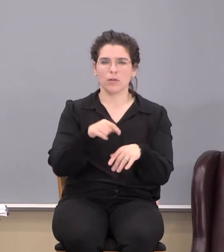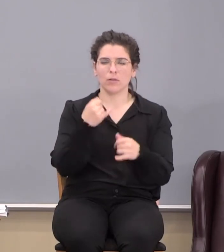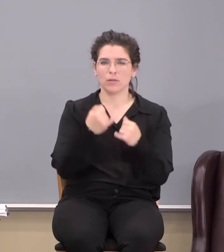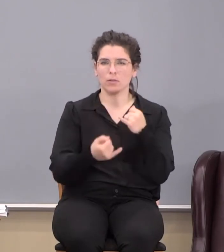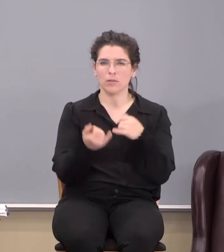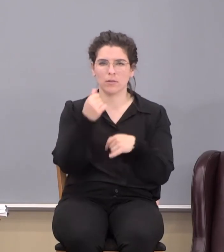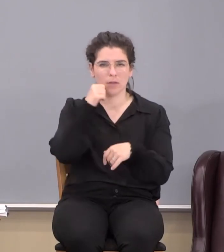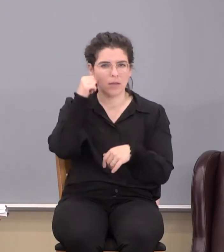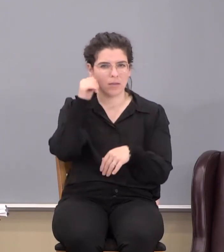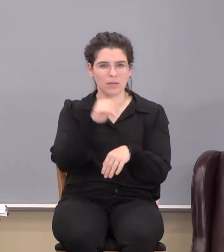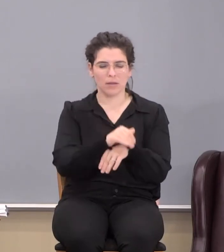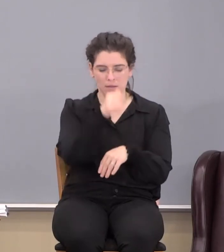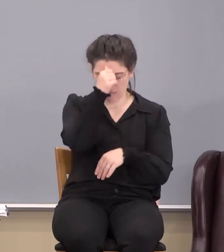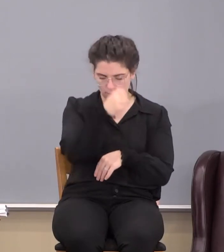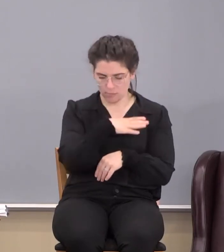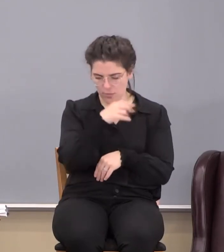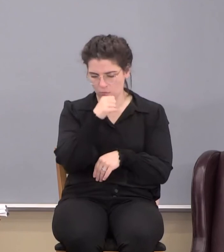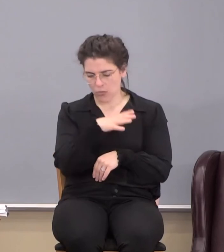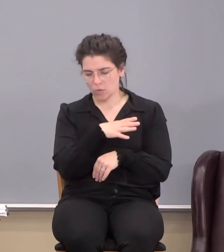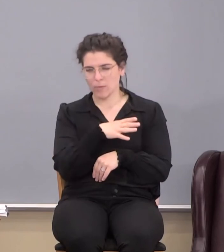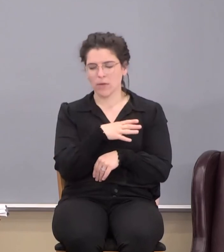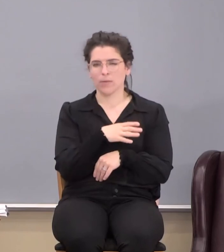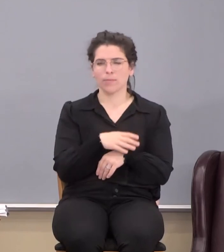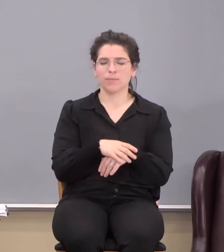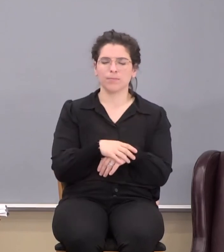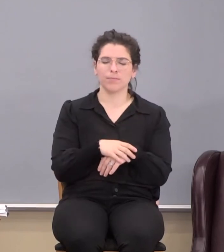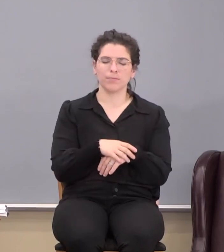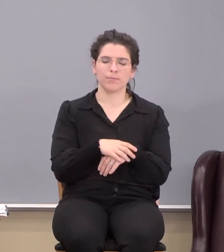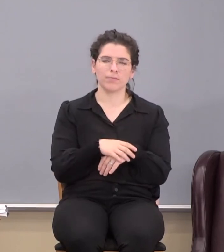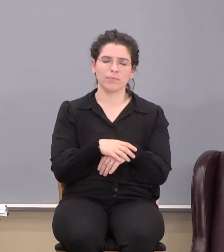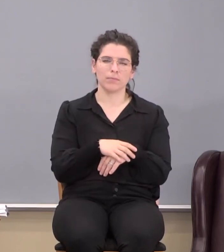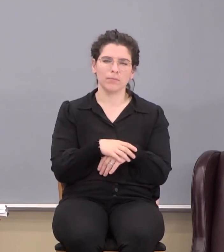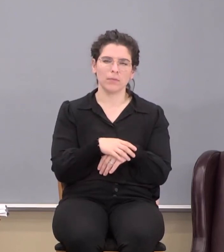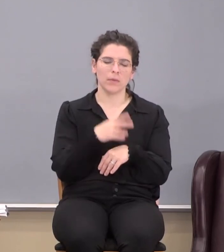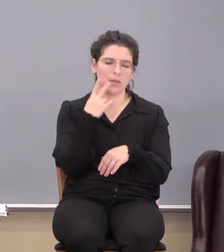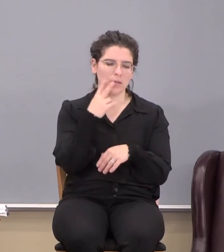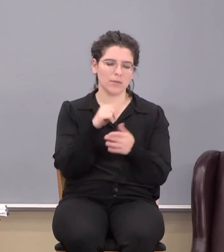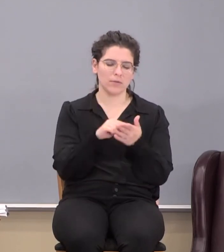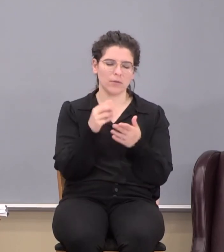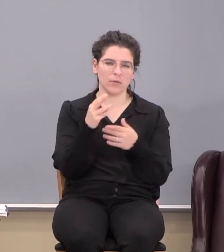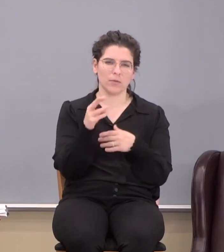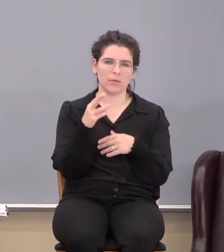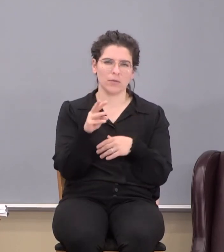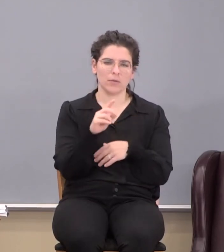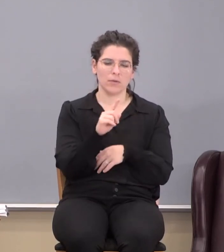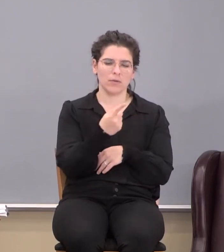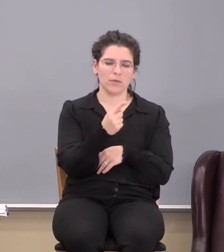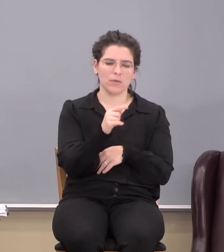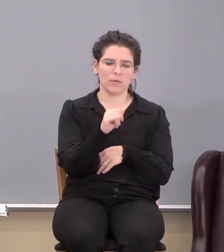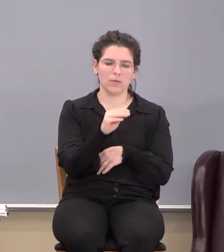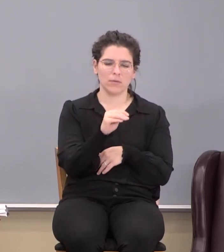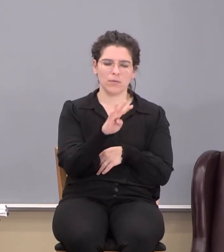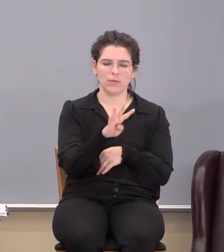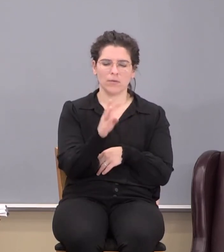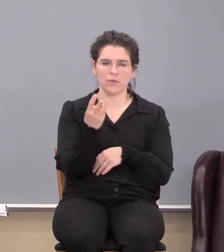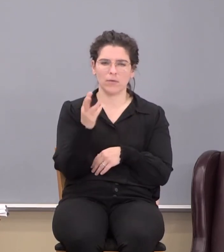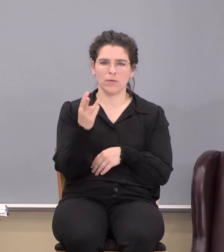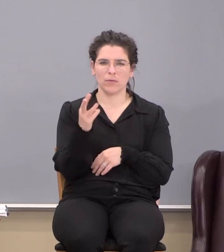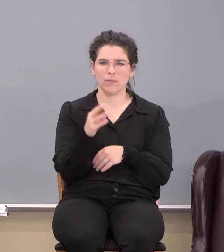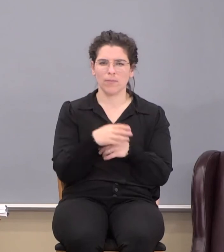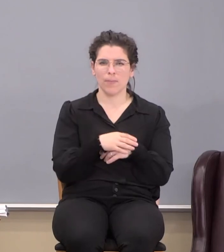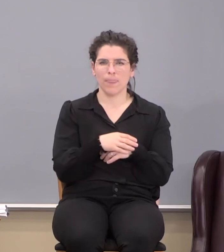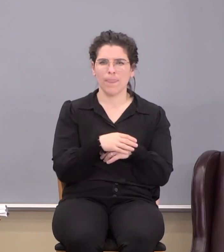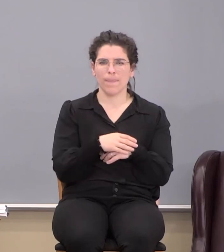Guys and girls and ladies, look at verse 16. 1st Timothy 4, 16.